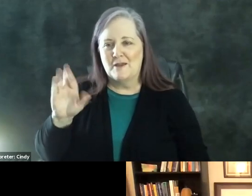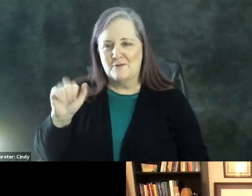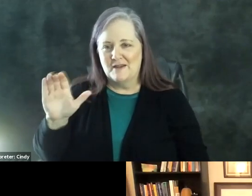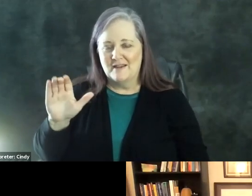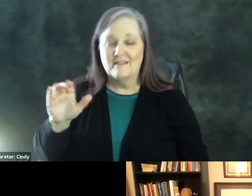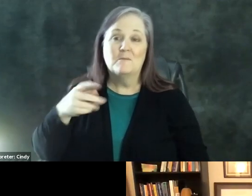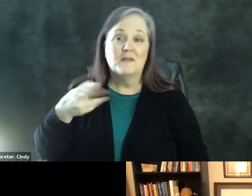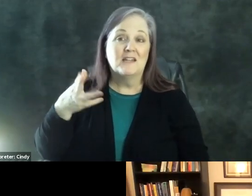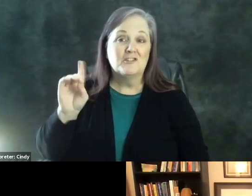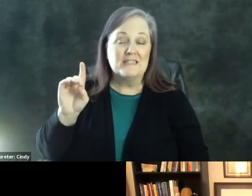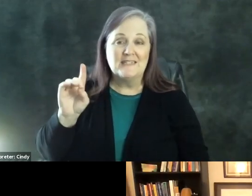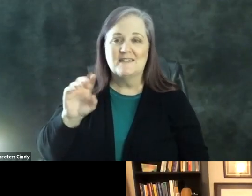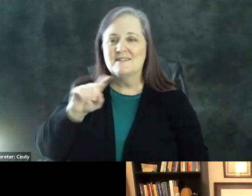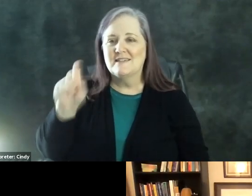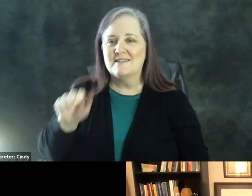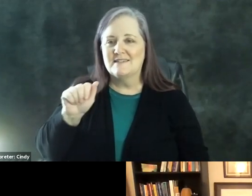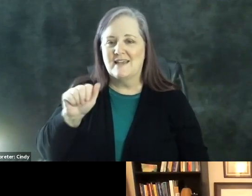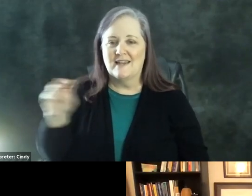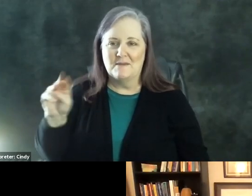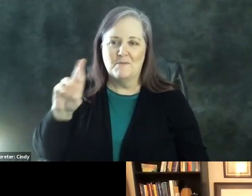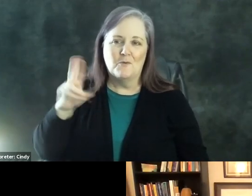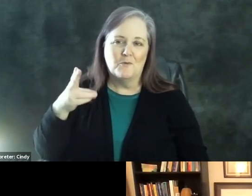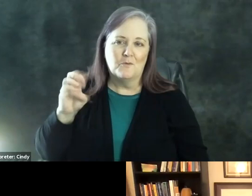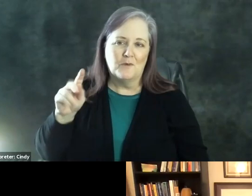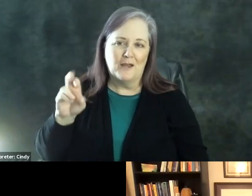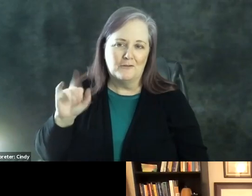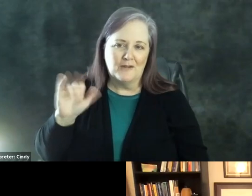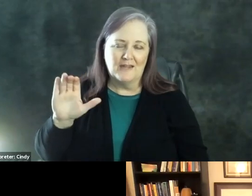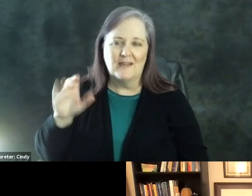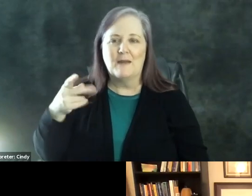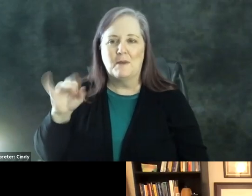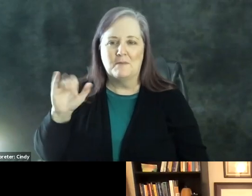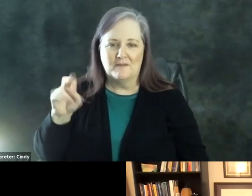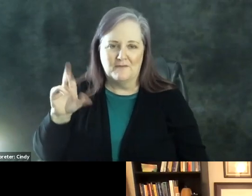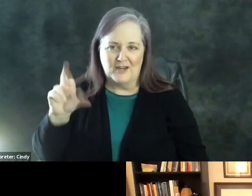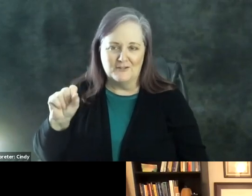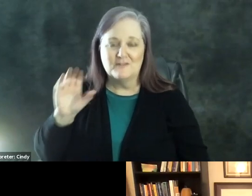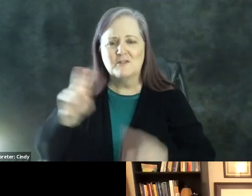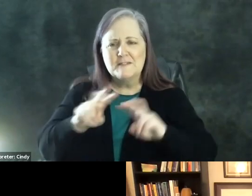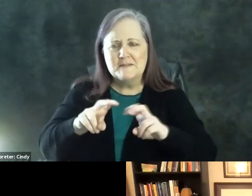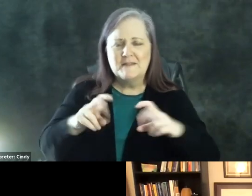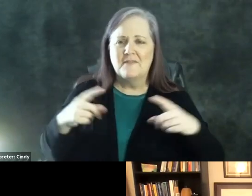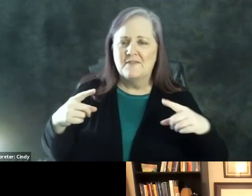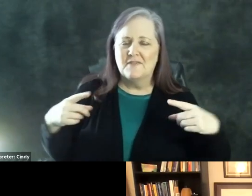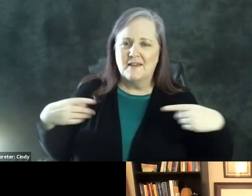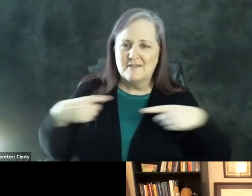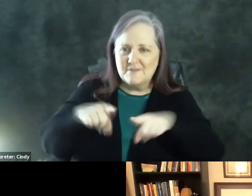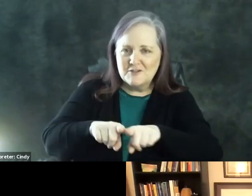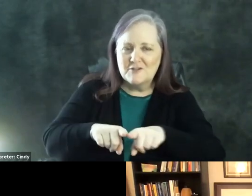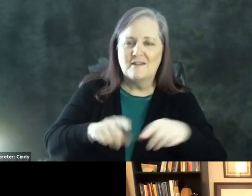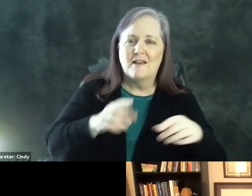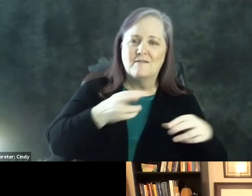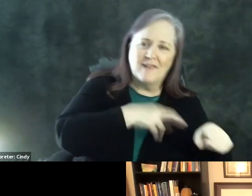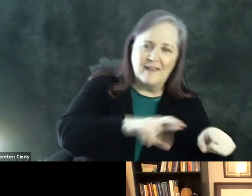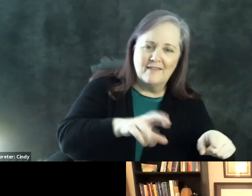A&M in rhetoric and public affairs. Her work investigates the intersection of faith and politics in the United States and has been